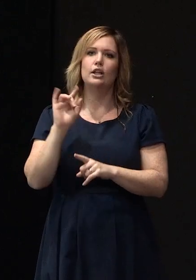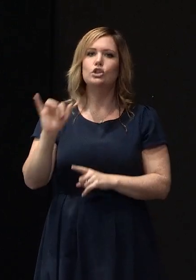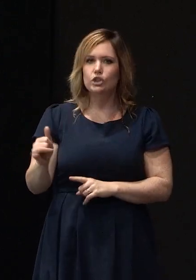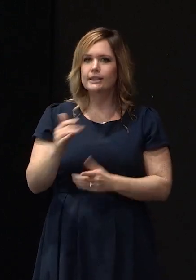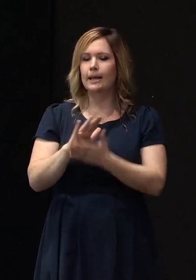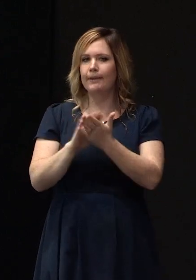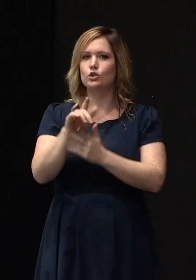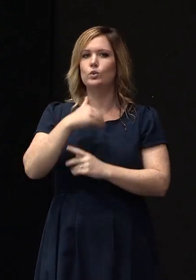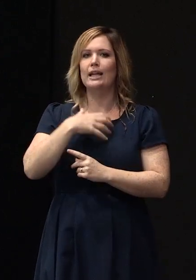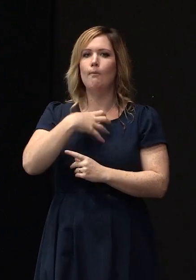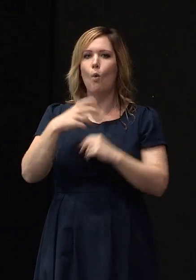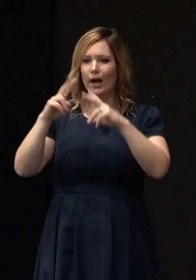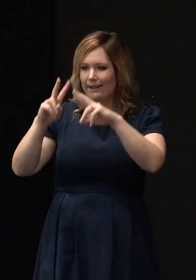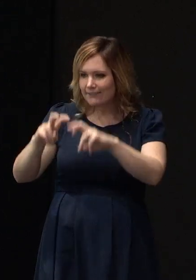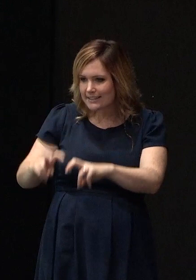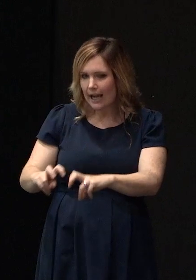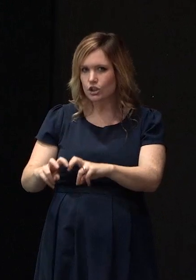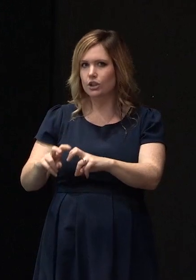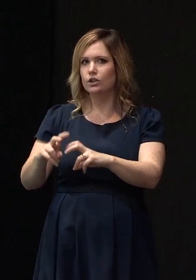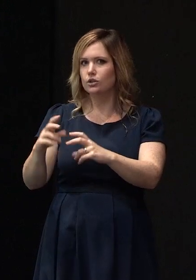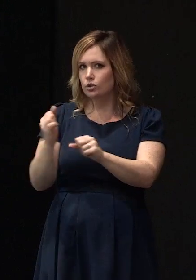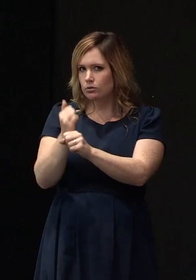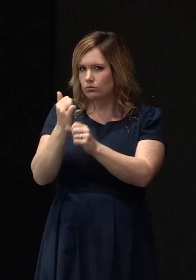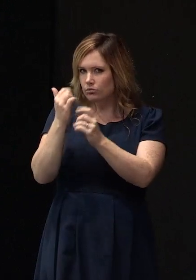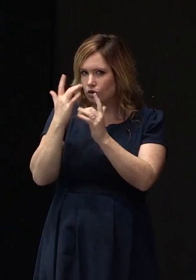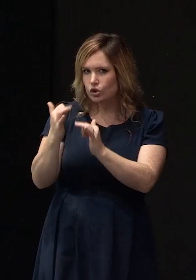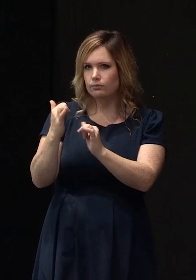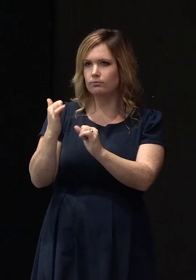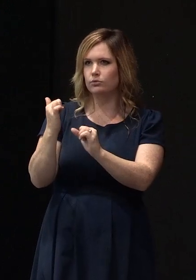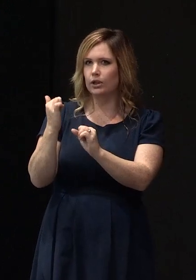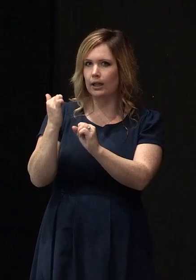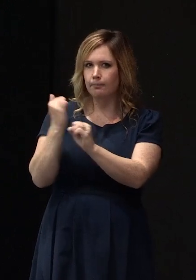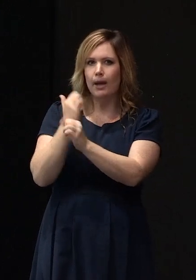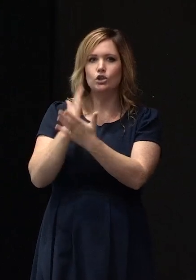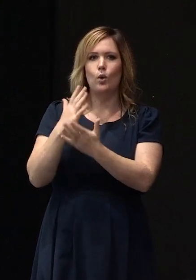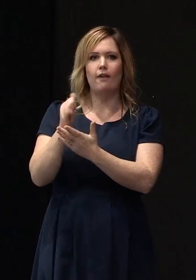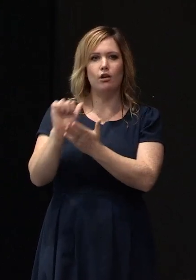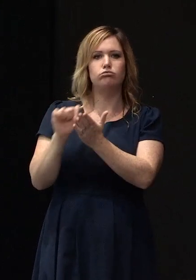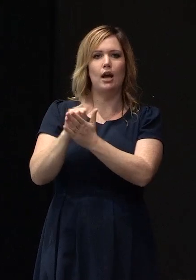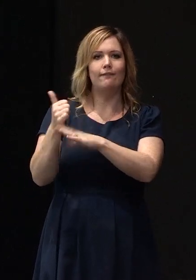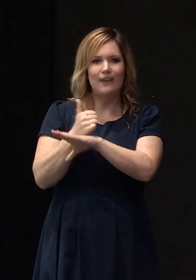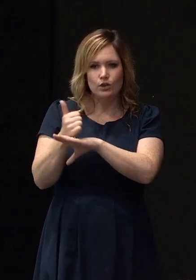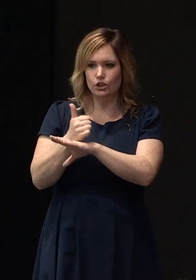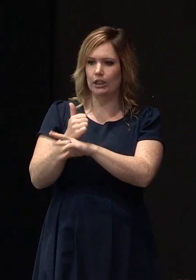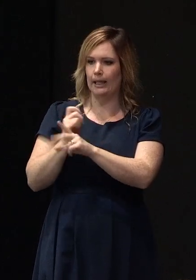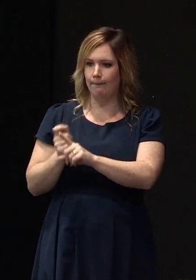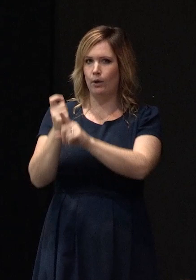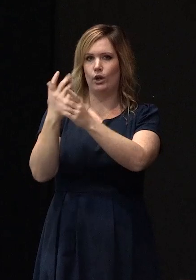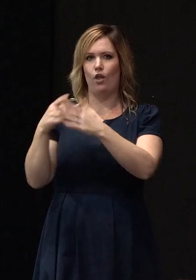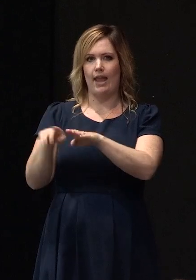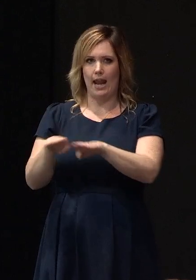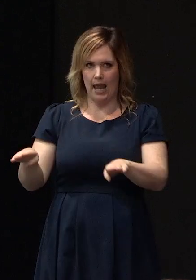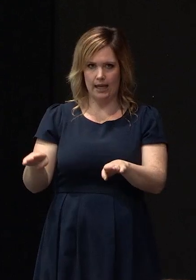need more investigation on your land to make sure you get proper building done is a person on